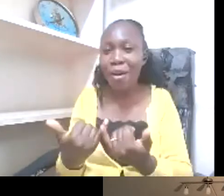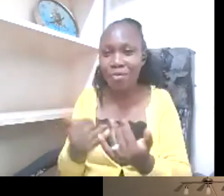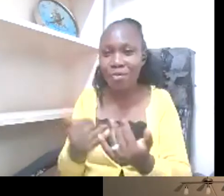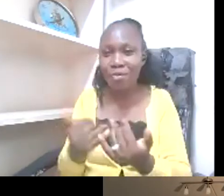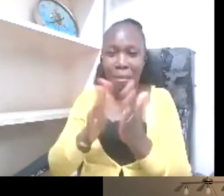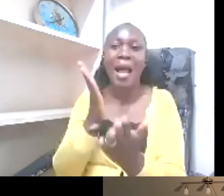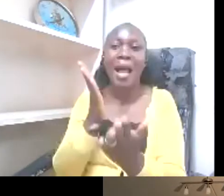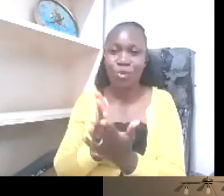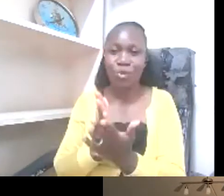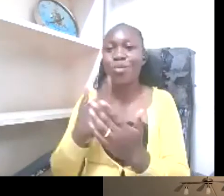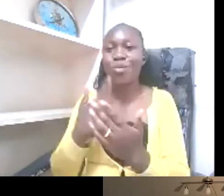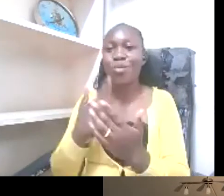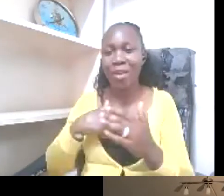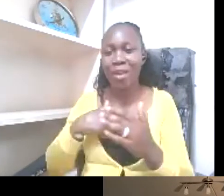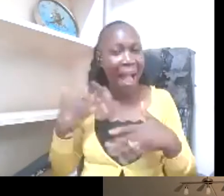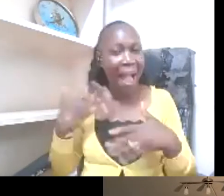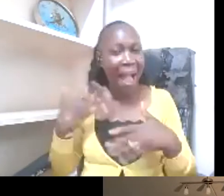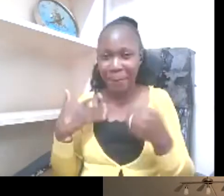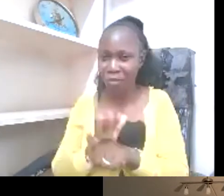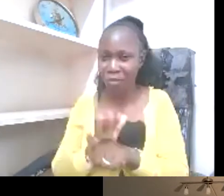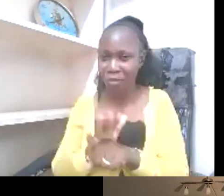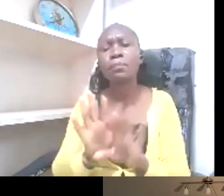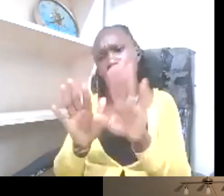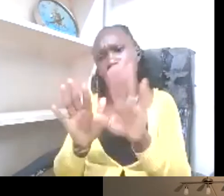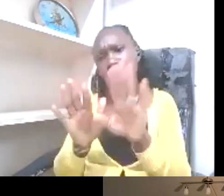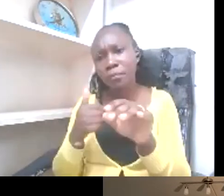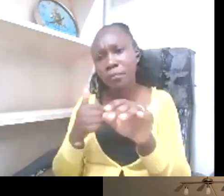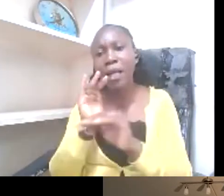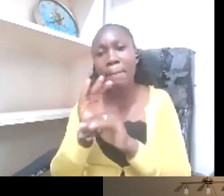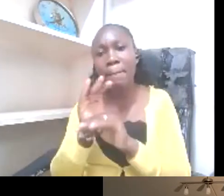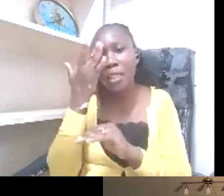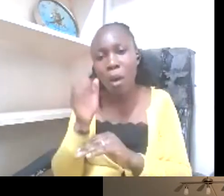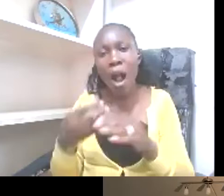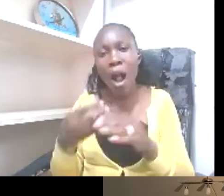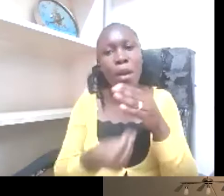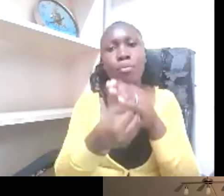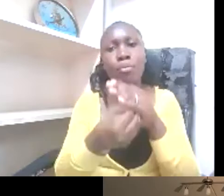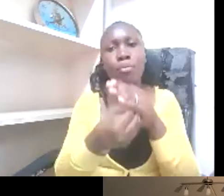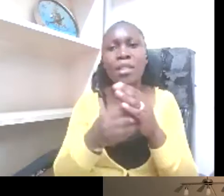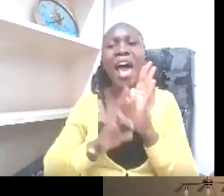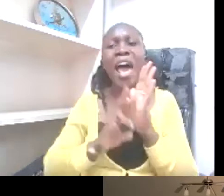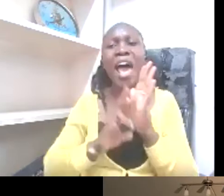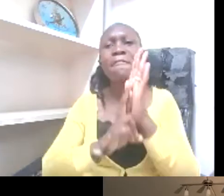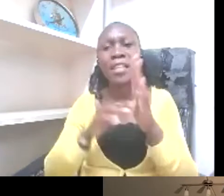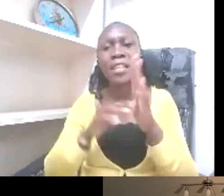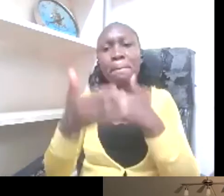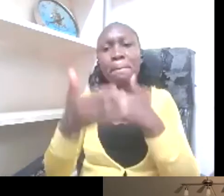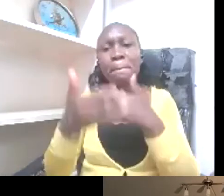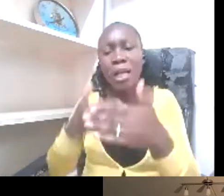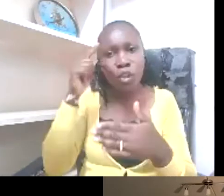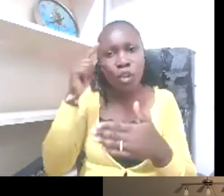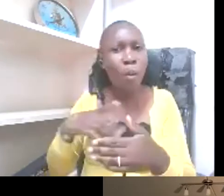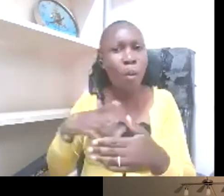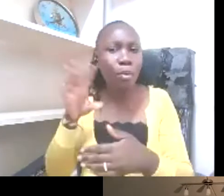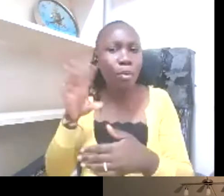I'm asking this because we can put reference materials on the show notes and you will like to the listeners, you will find certainly find something